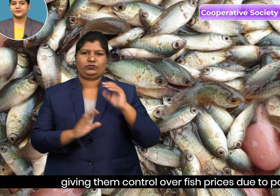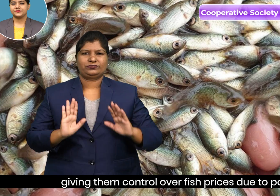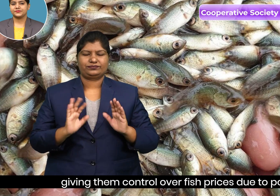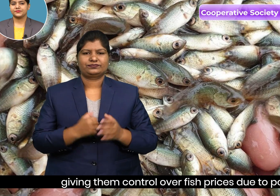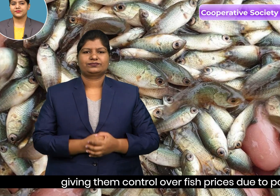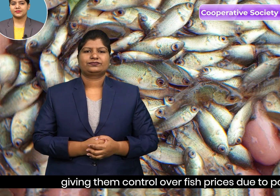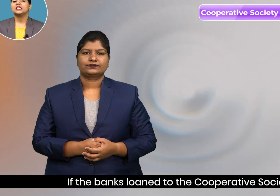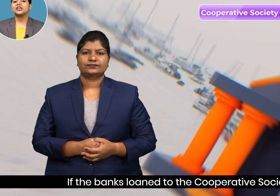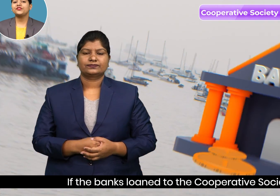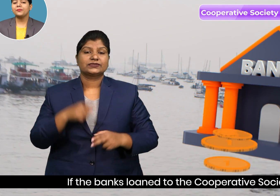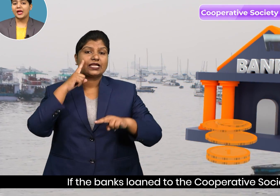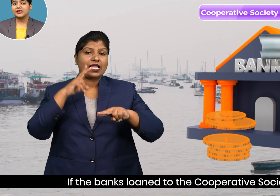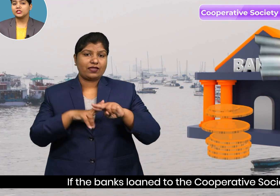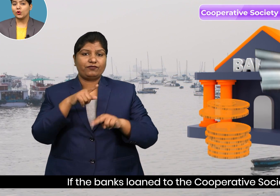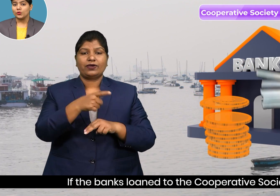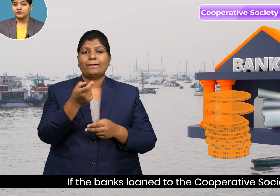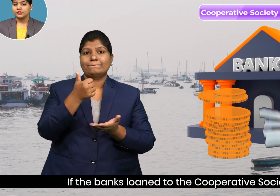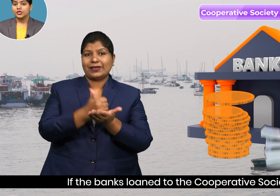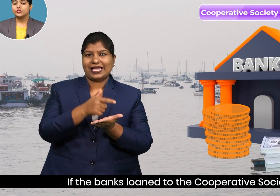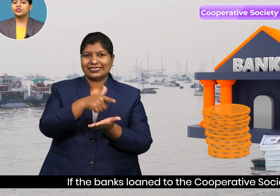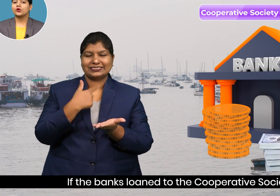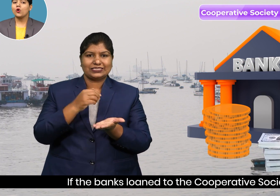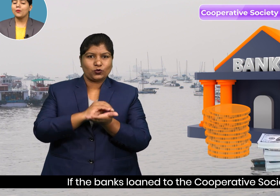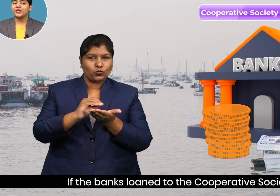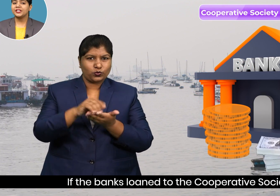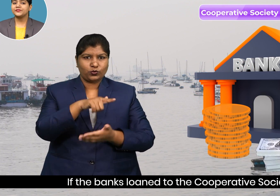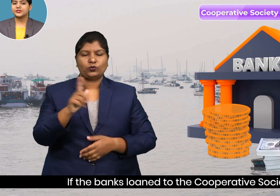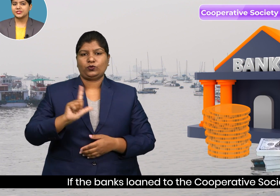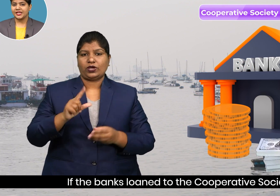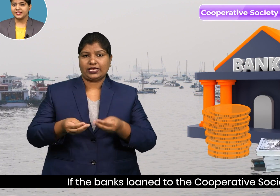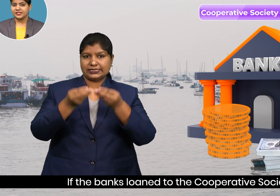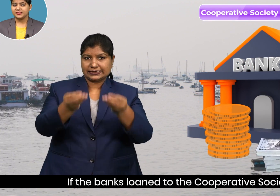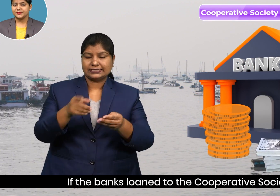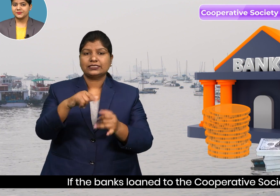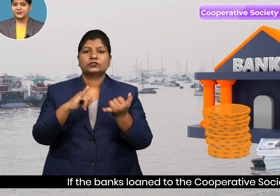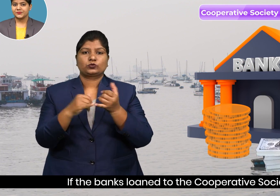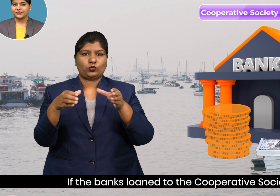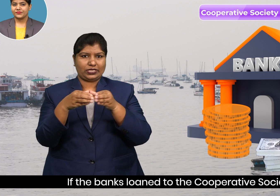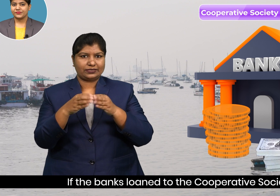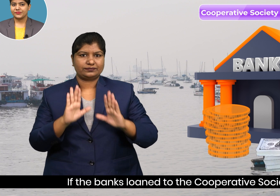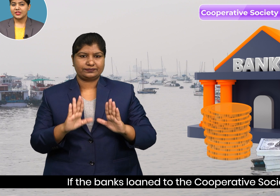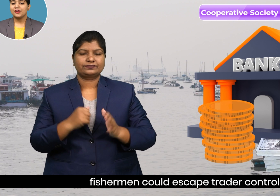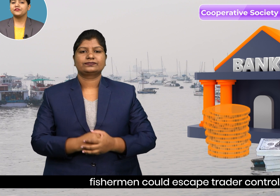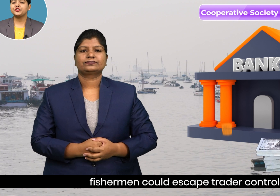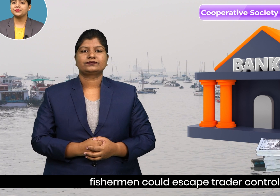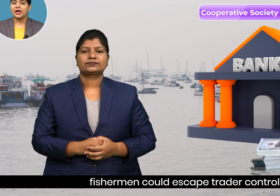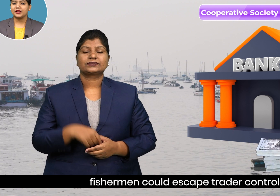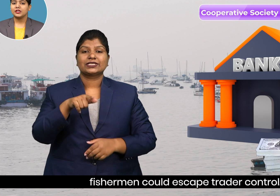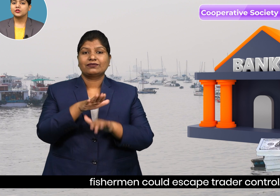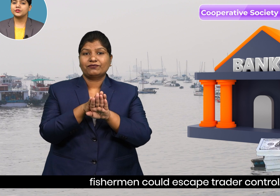If the bank loan to the cooperative societies, fishermen could